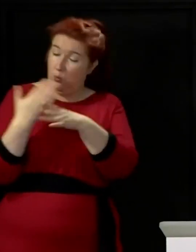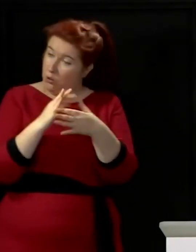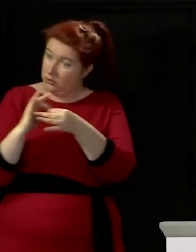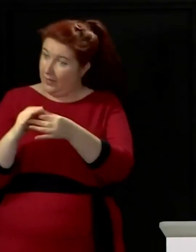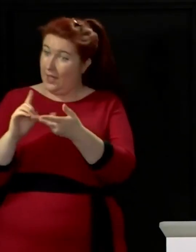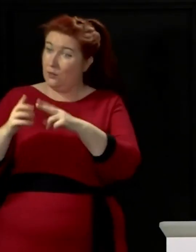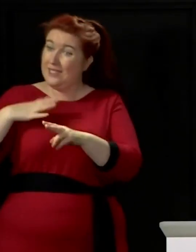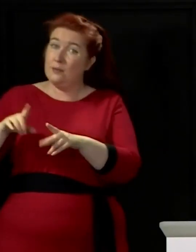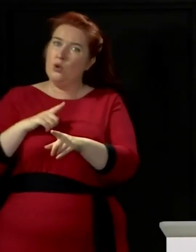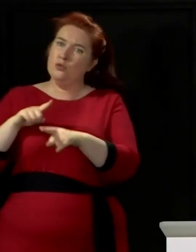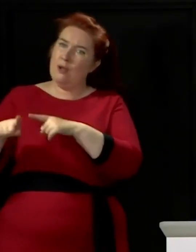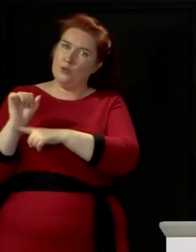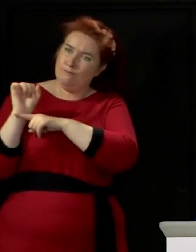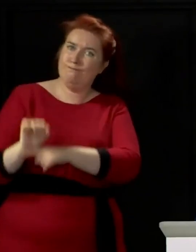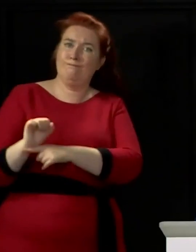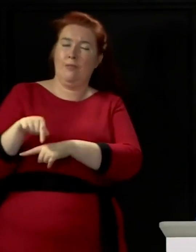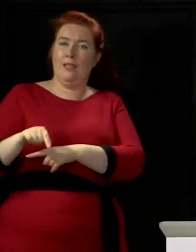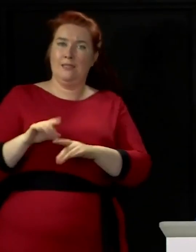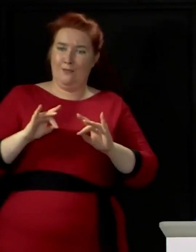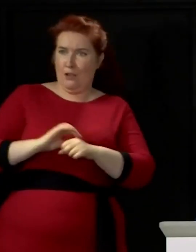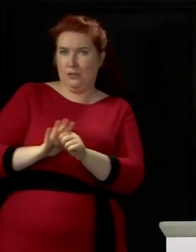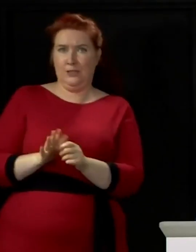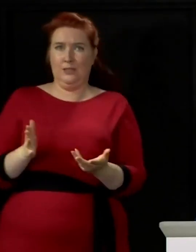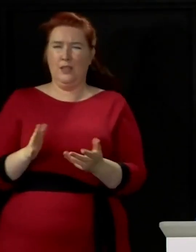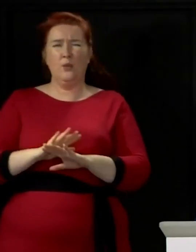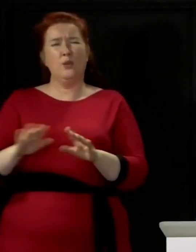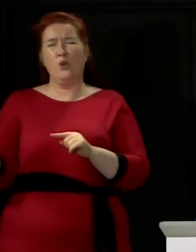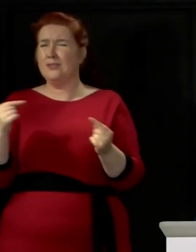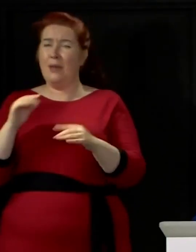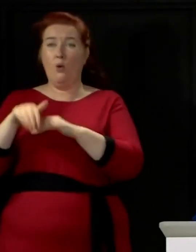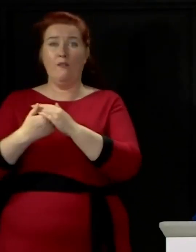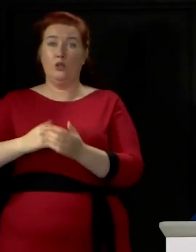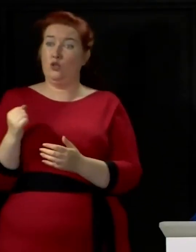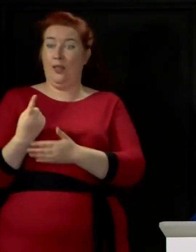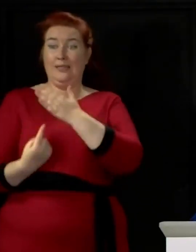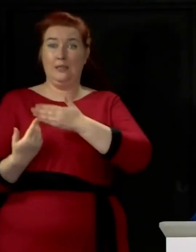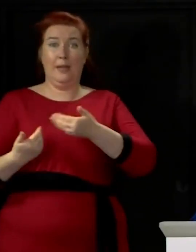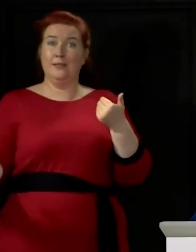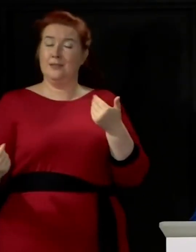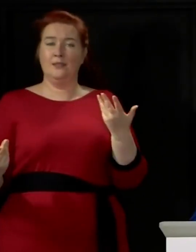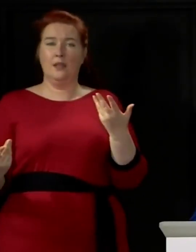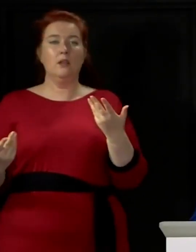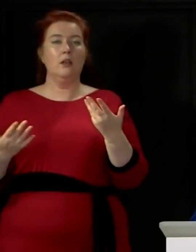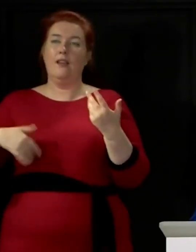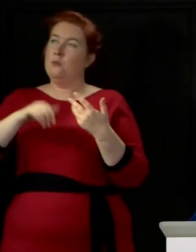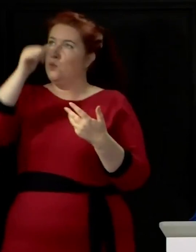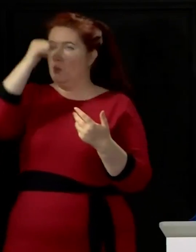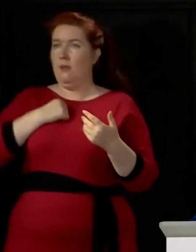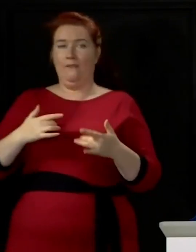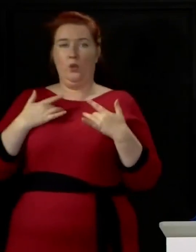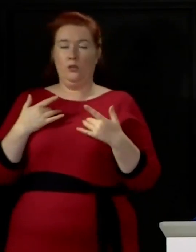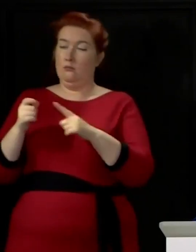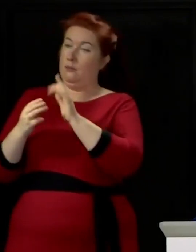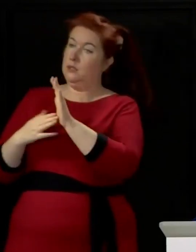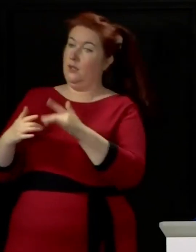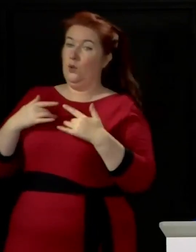to stop a virus. This is not a debate about whether or not Scotland should be independent. My views on that are known. The Prime Minister's views on that are